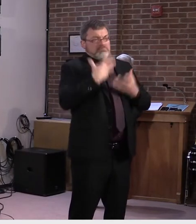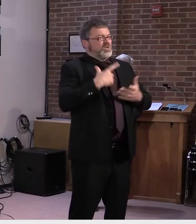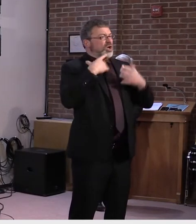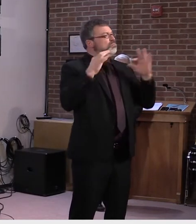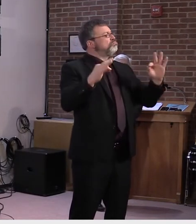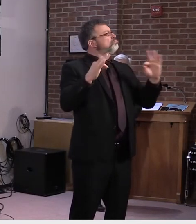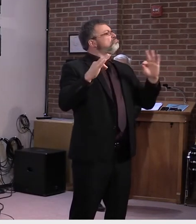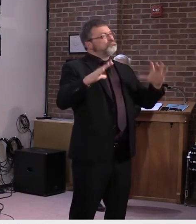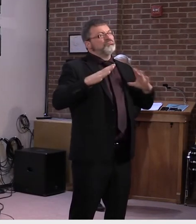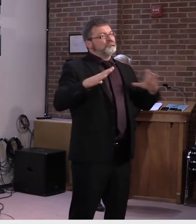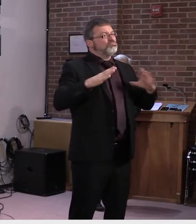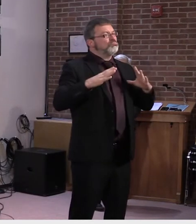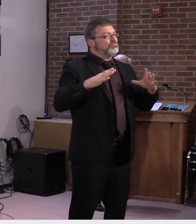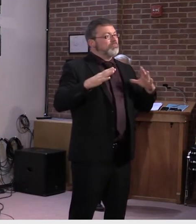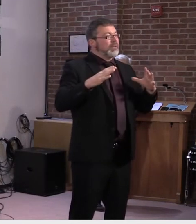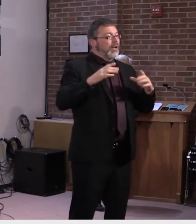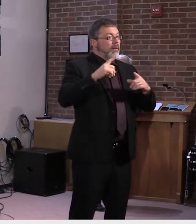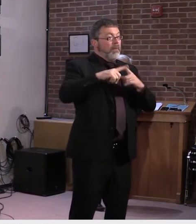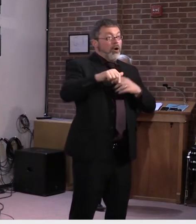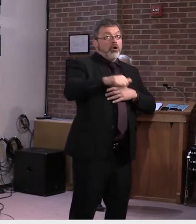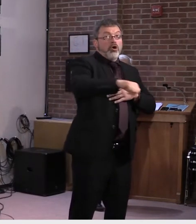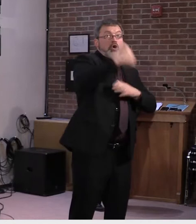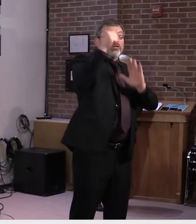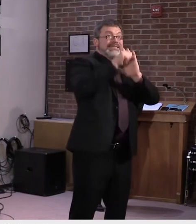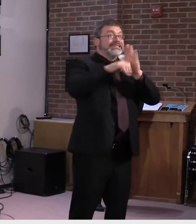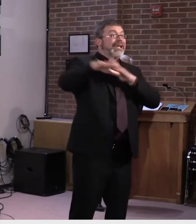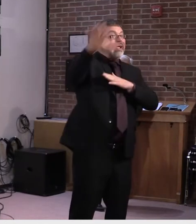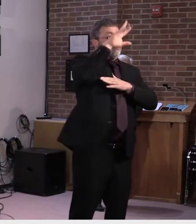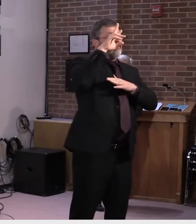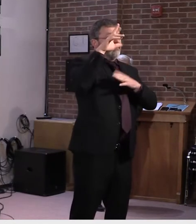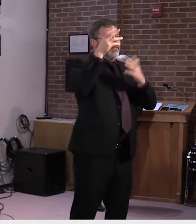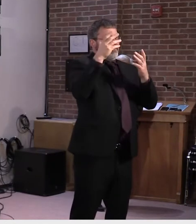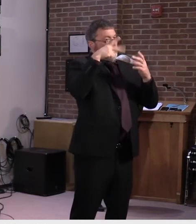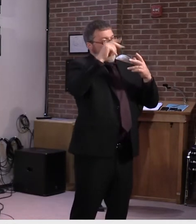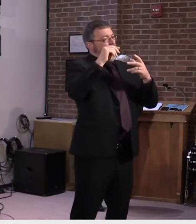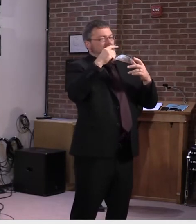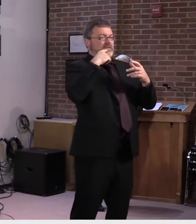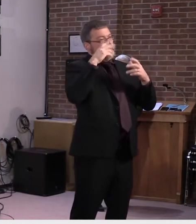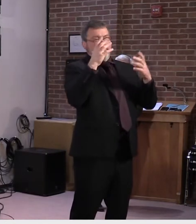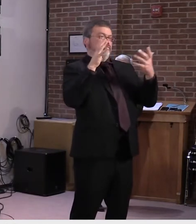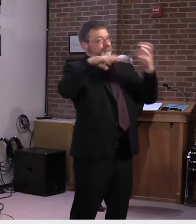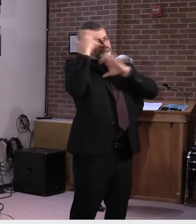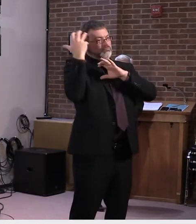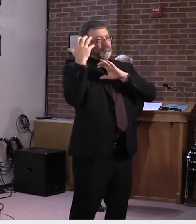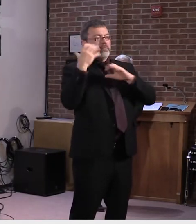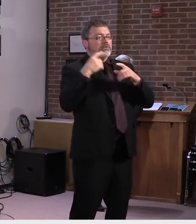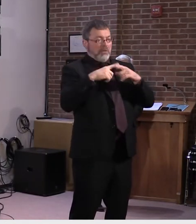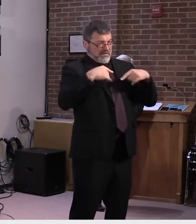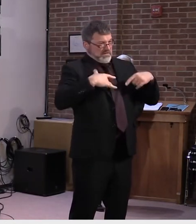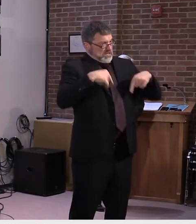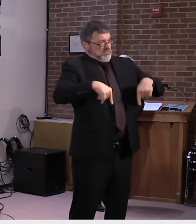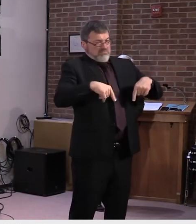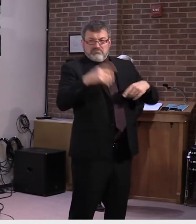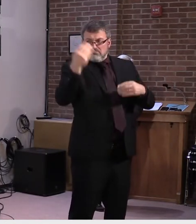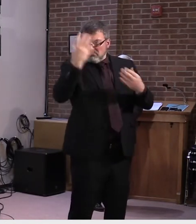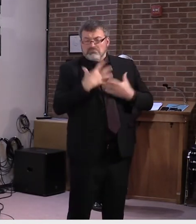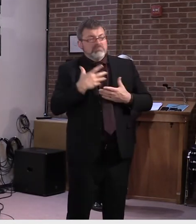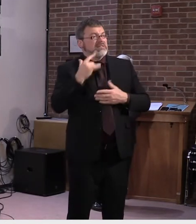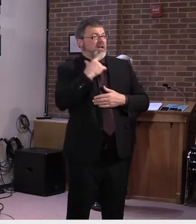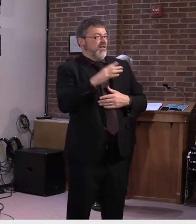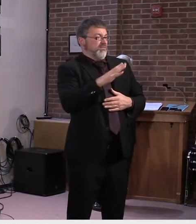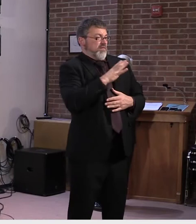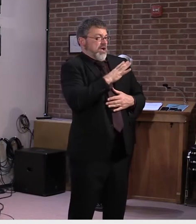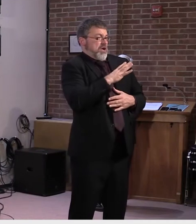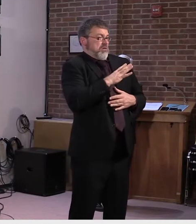other states. But I share the concern and I'm, um, grateful that the Congress is going back into action. I think they